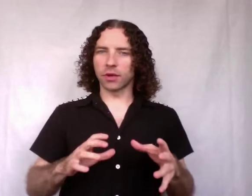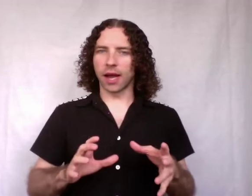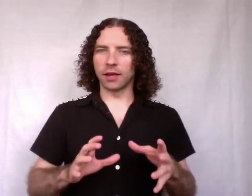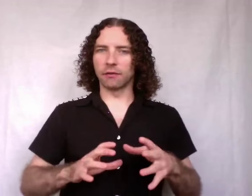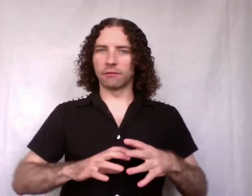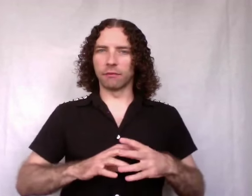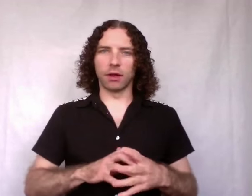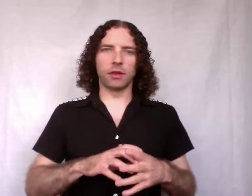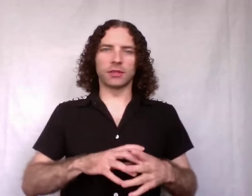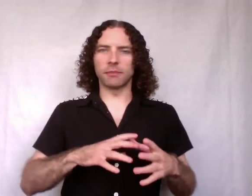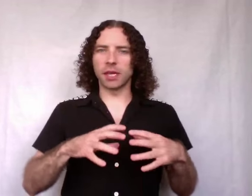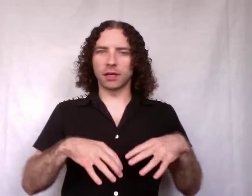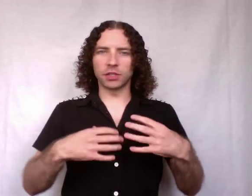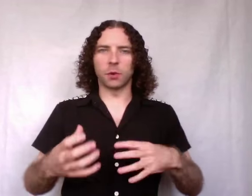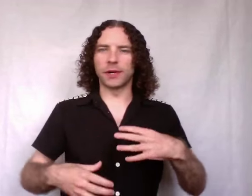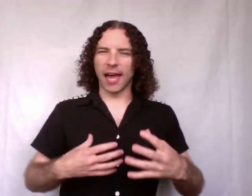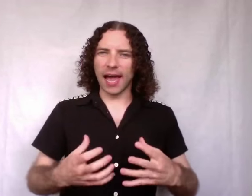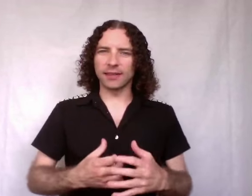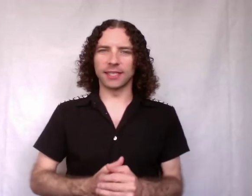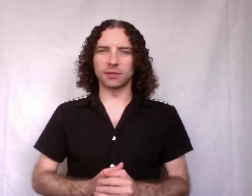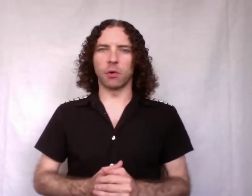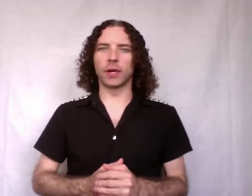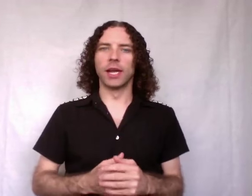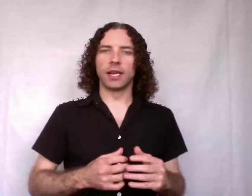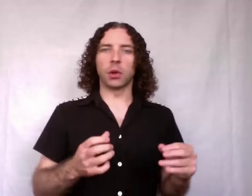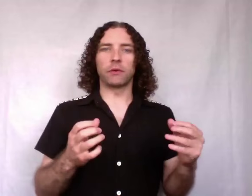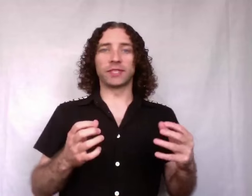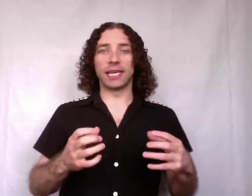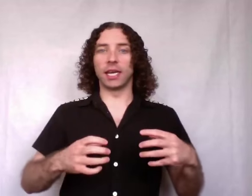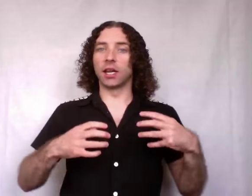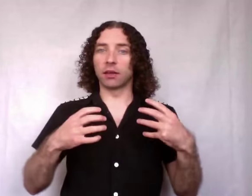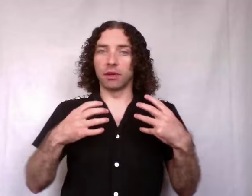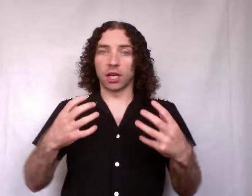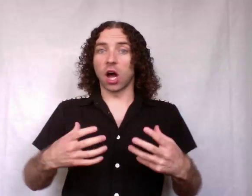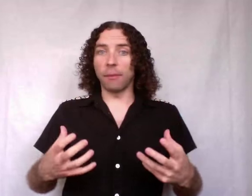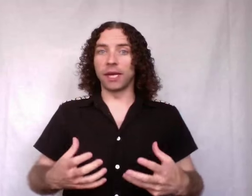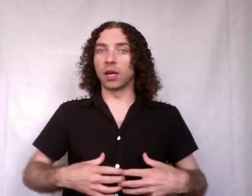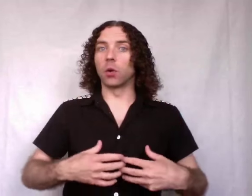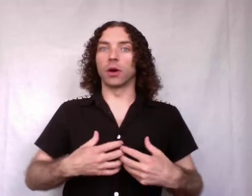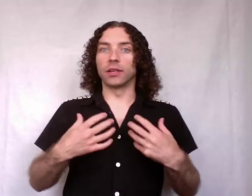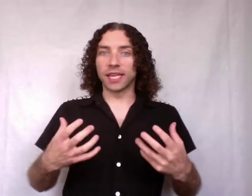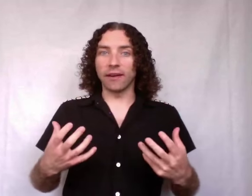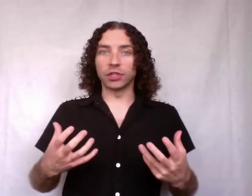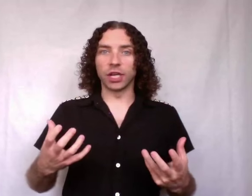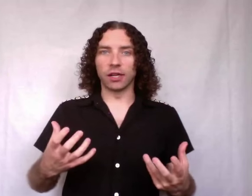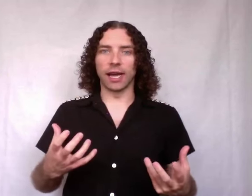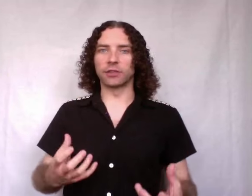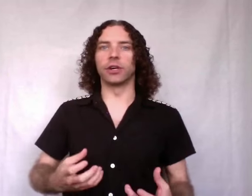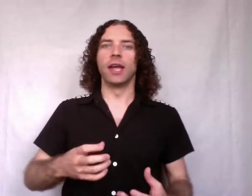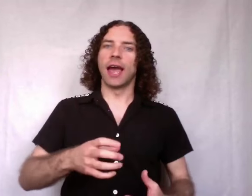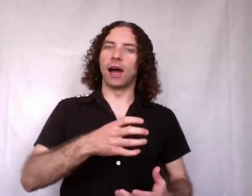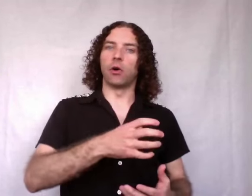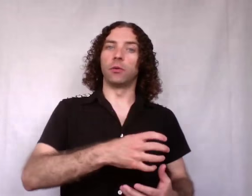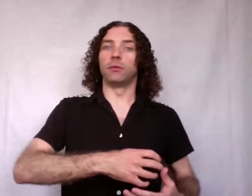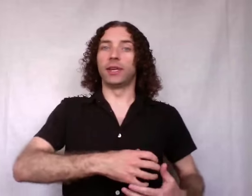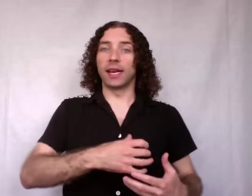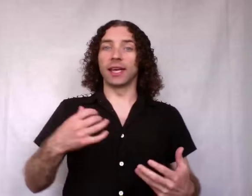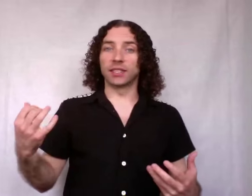kind of, something that I just wanted to add at this point, that we've seen in a copying or a scavenging collector, how data gets